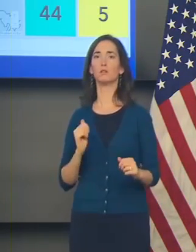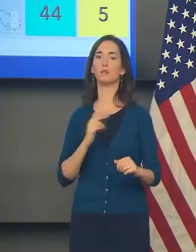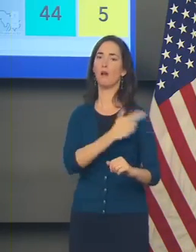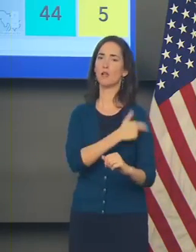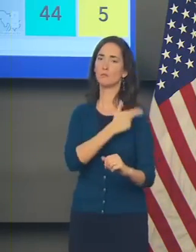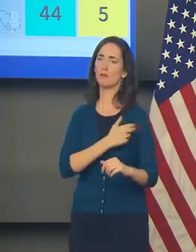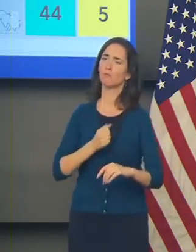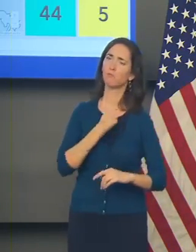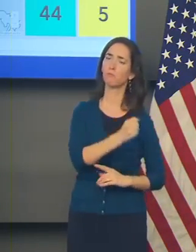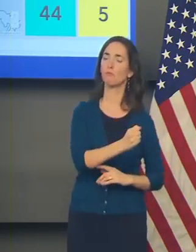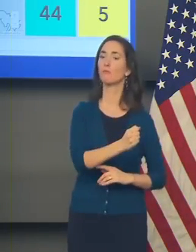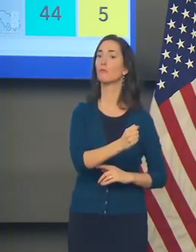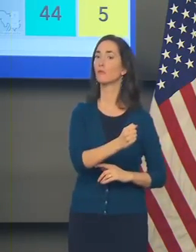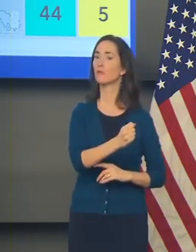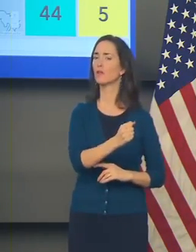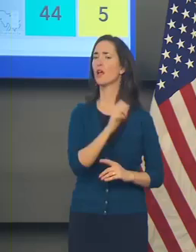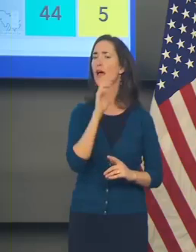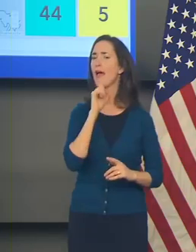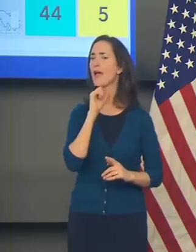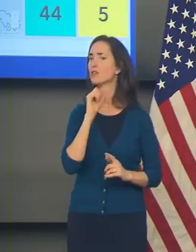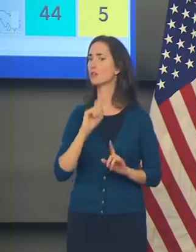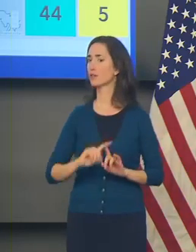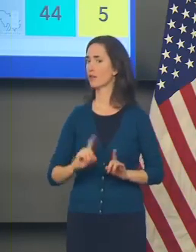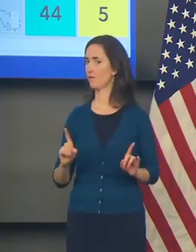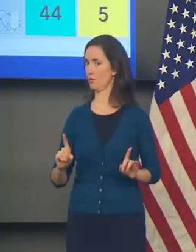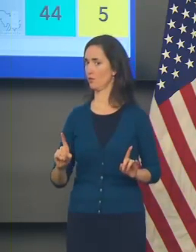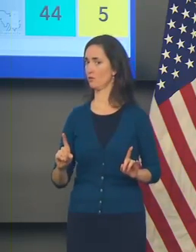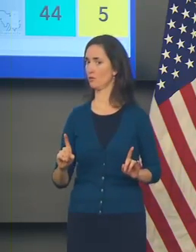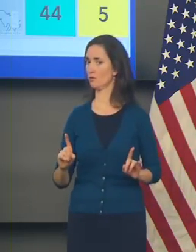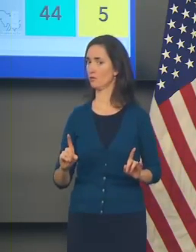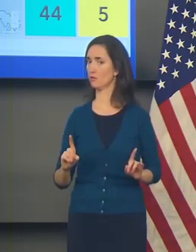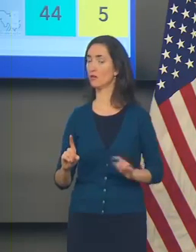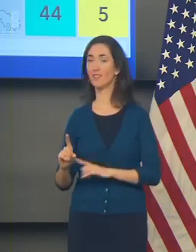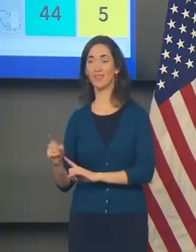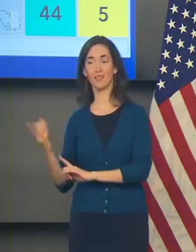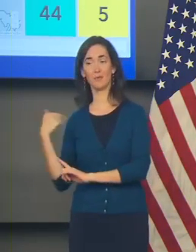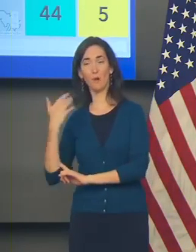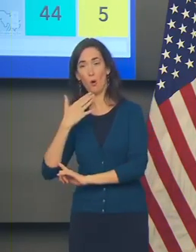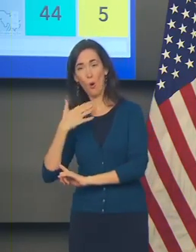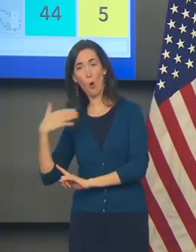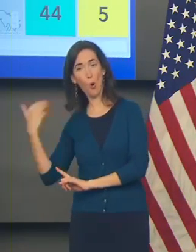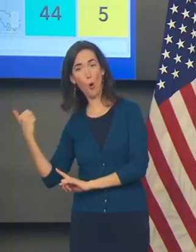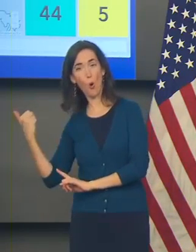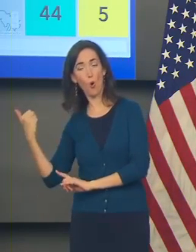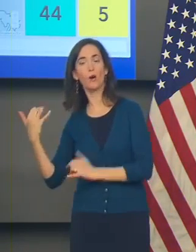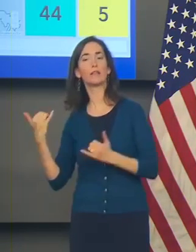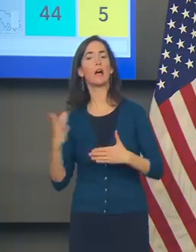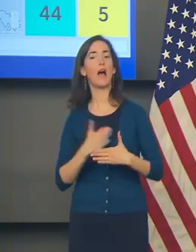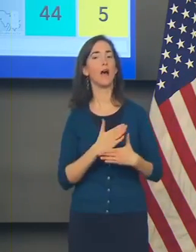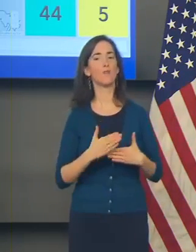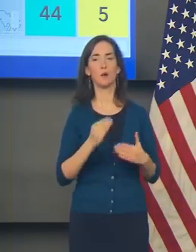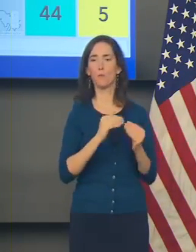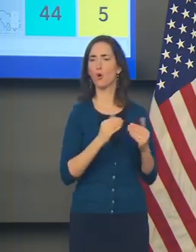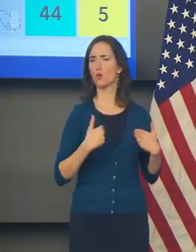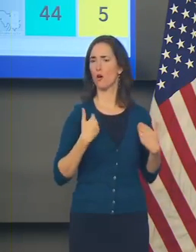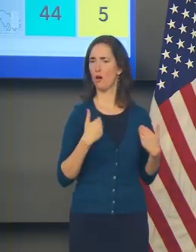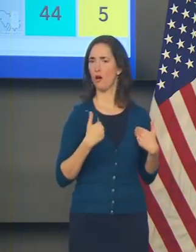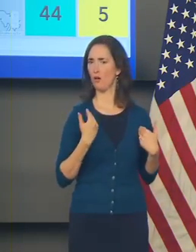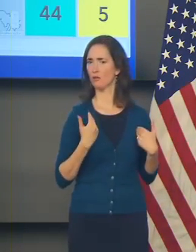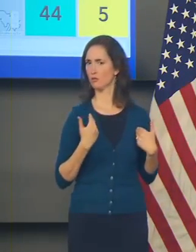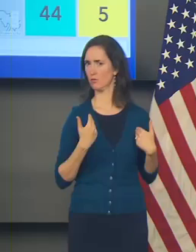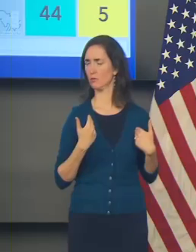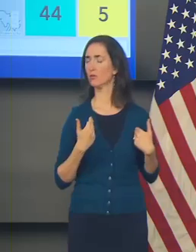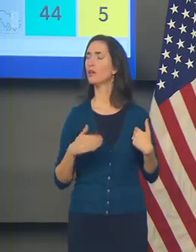is different. It's a younger group of individuals on average. And